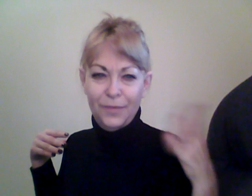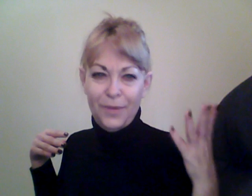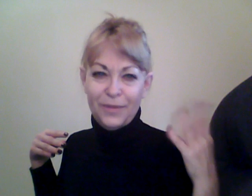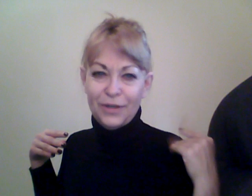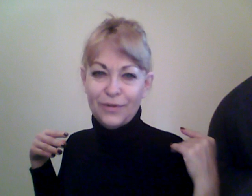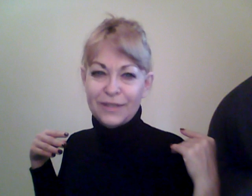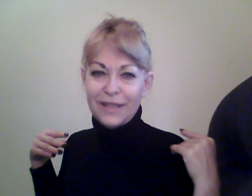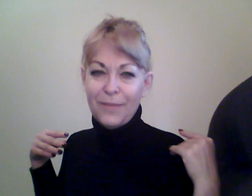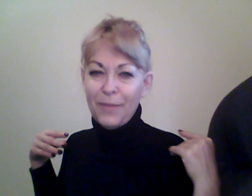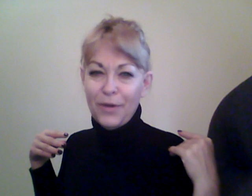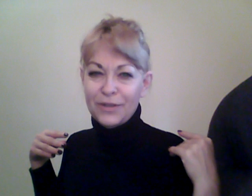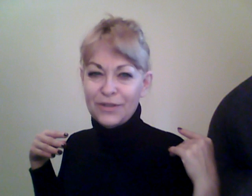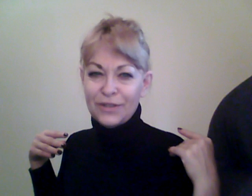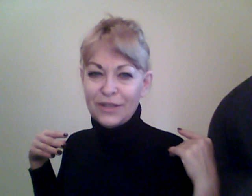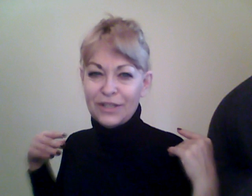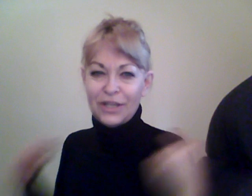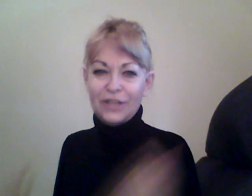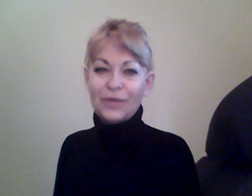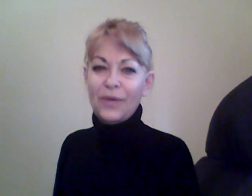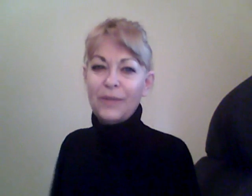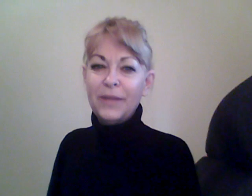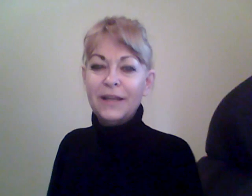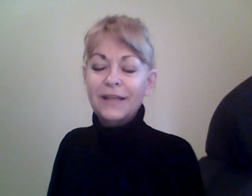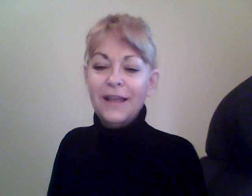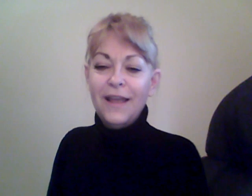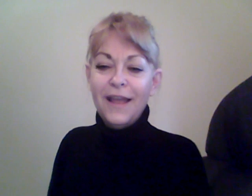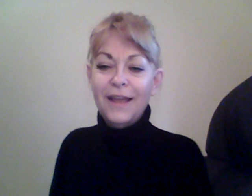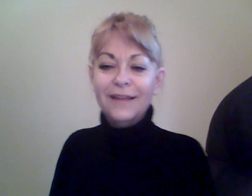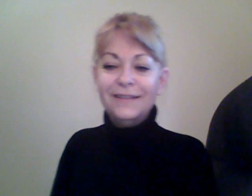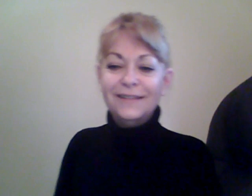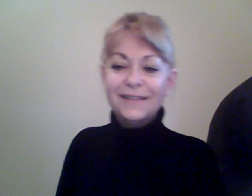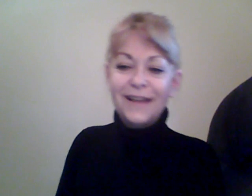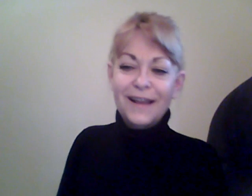you'll probably notice that my posture is going to change quite a bit. And, um,